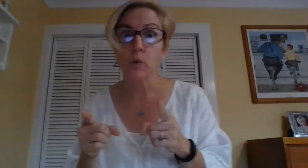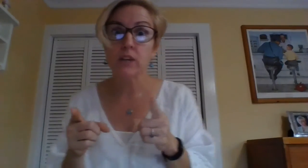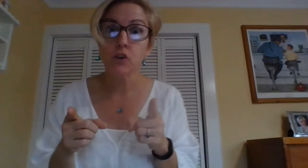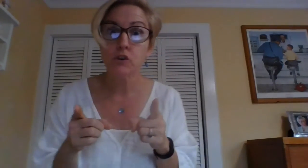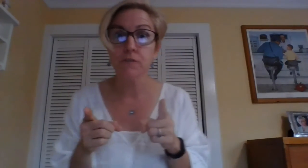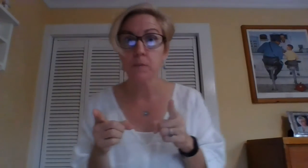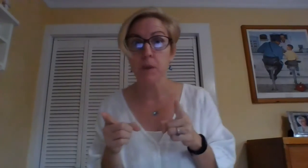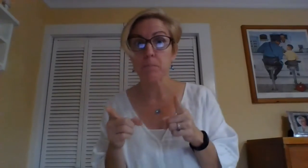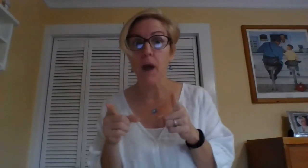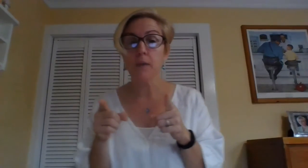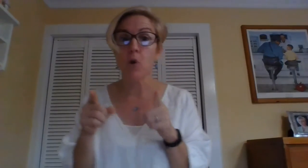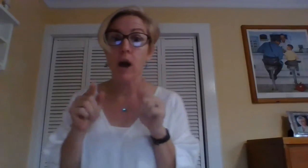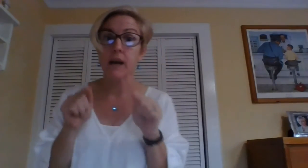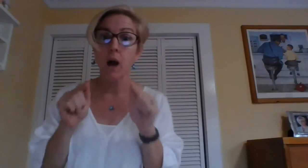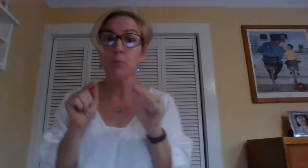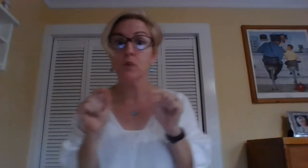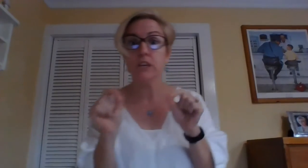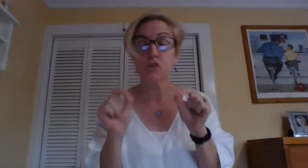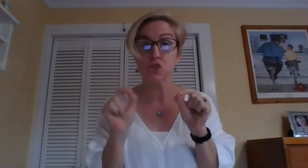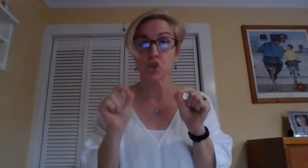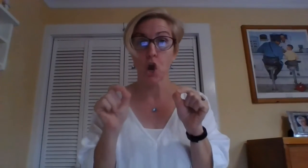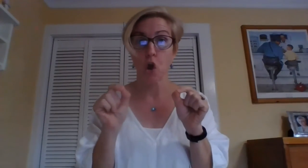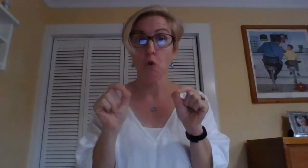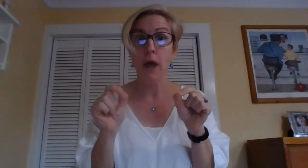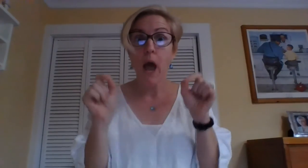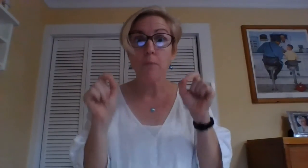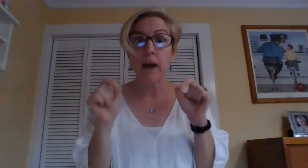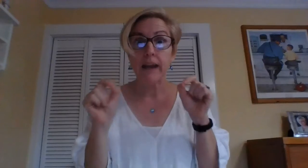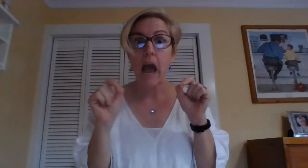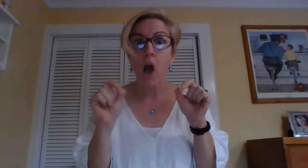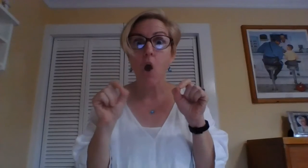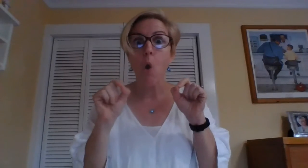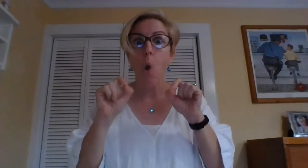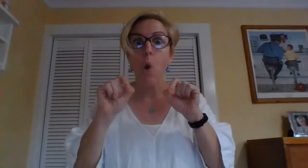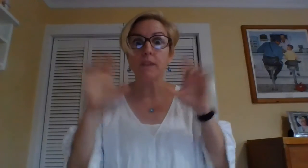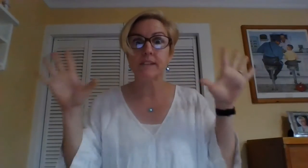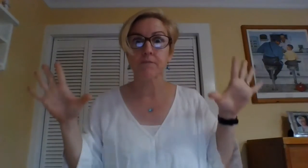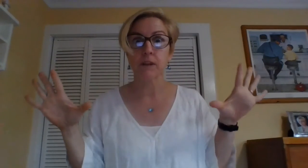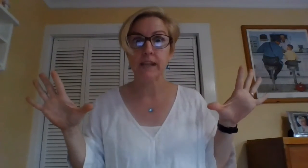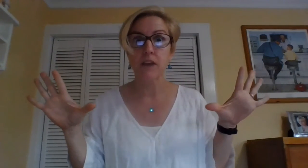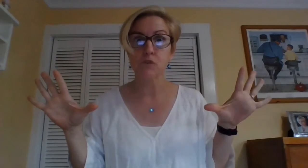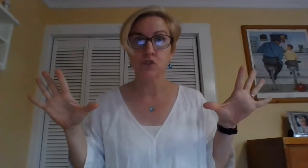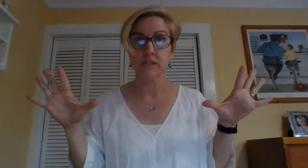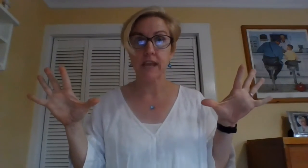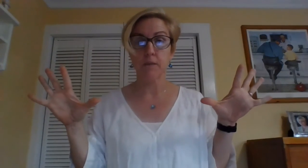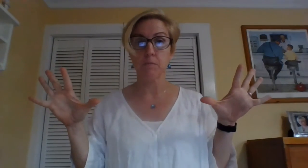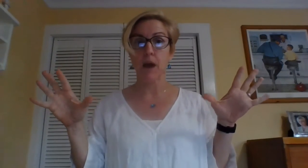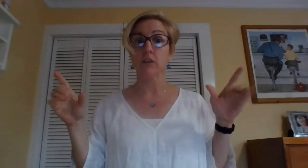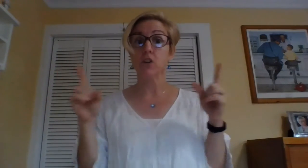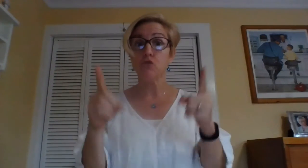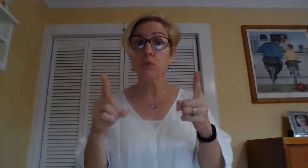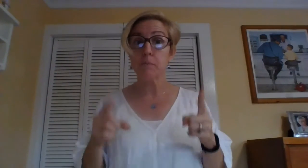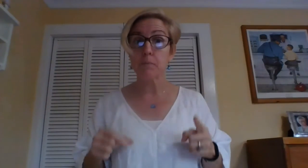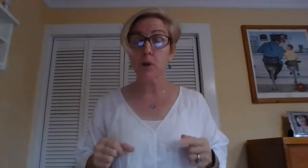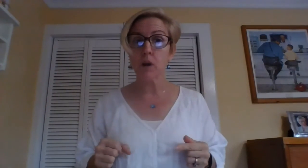we learned from the Bible a couple years ago about how all the different languages came about. Can you remember